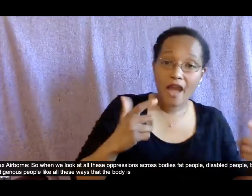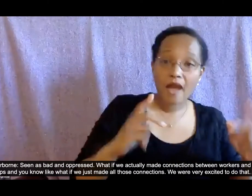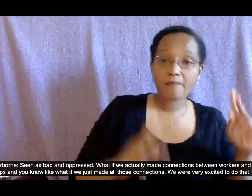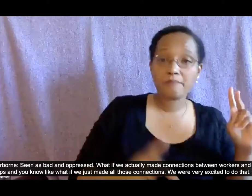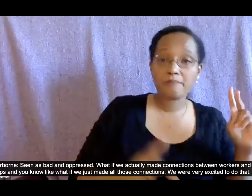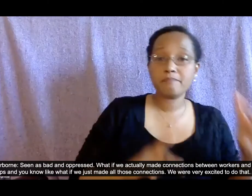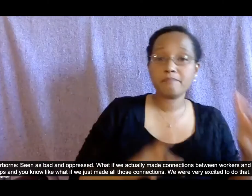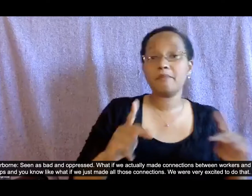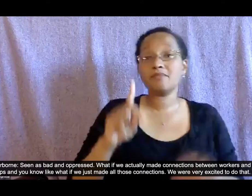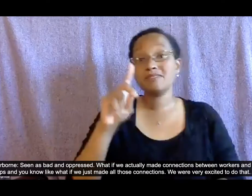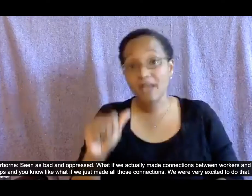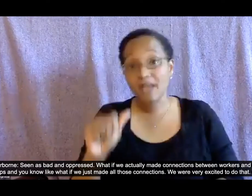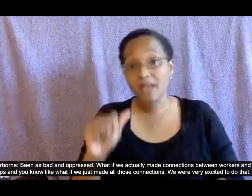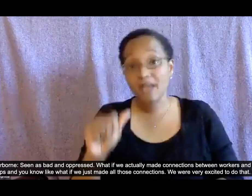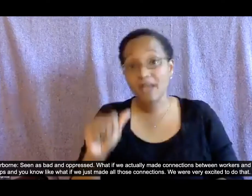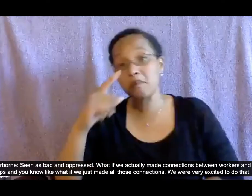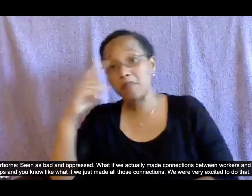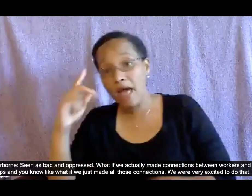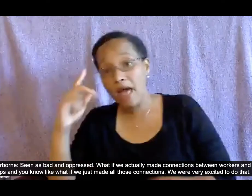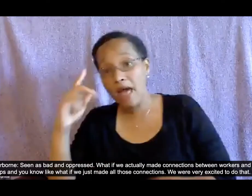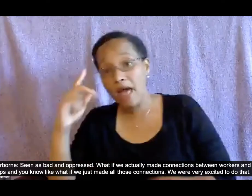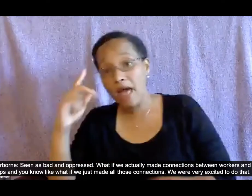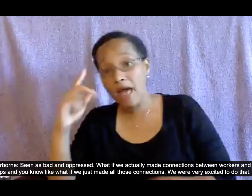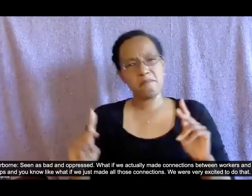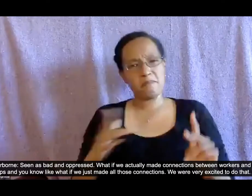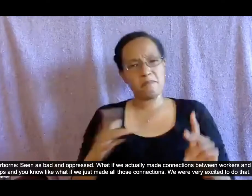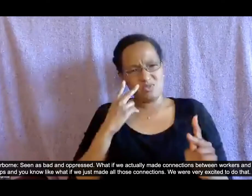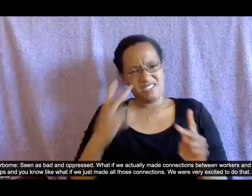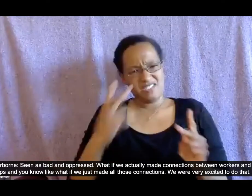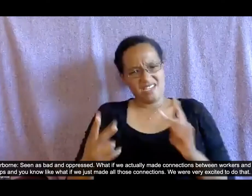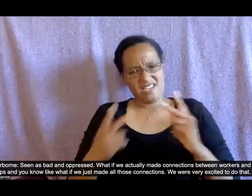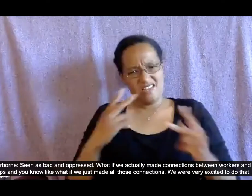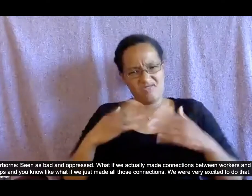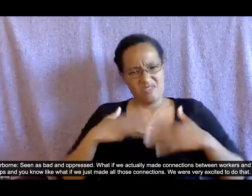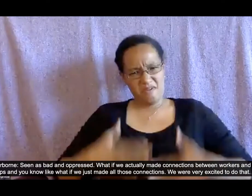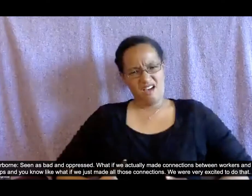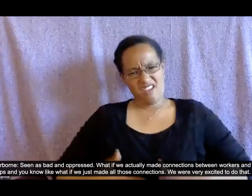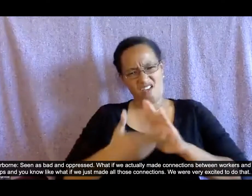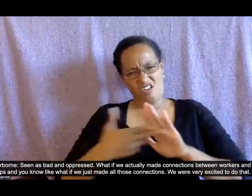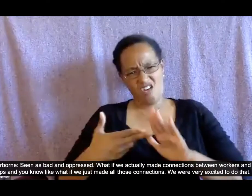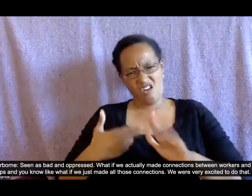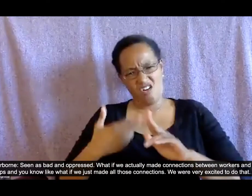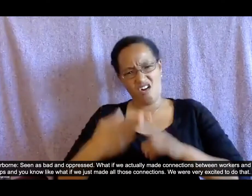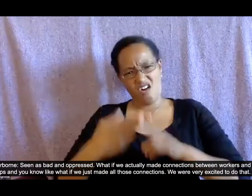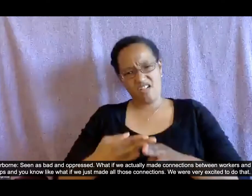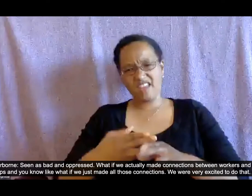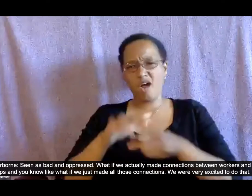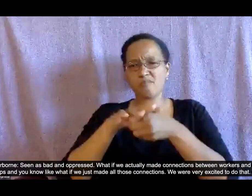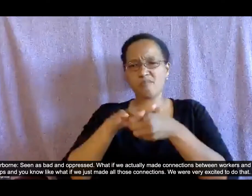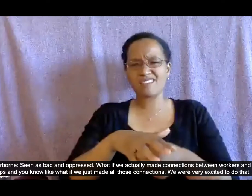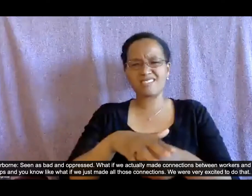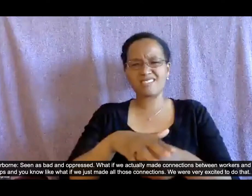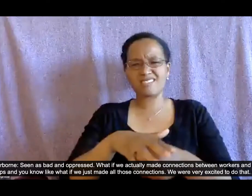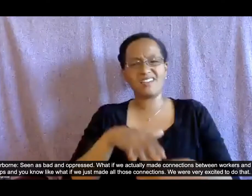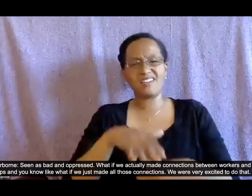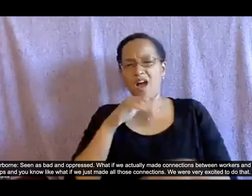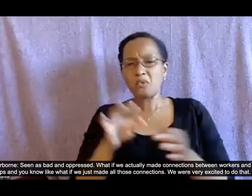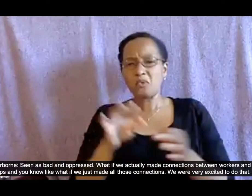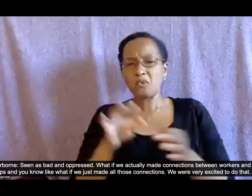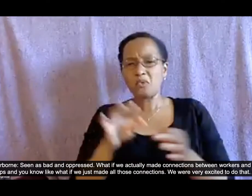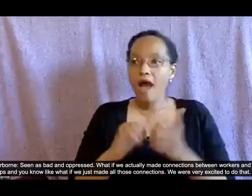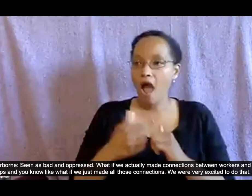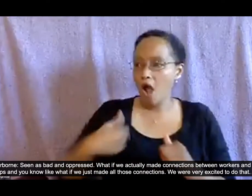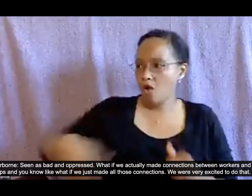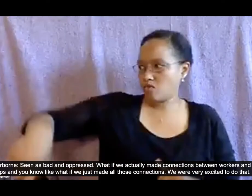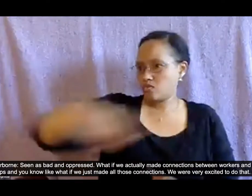seen as bad and oppressed um what if we actually made connections between workers and other and people in camps